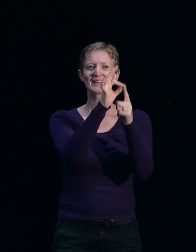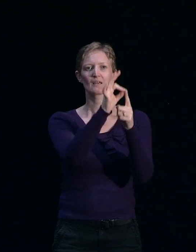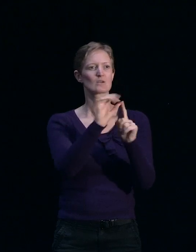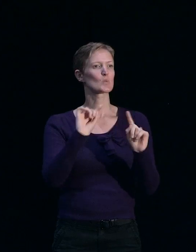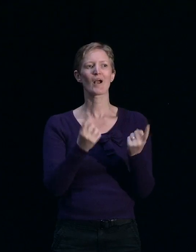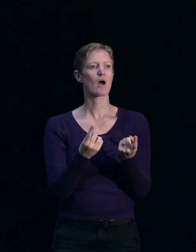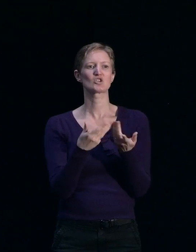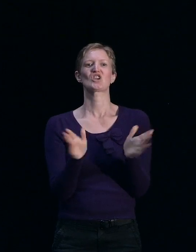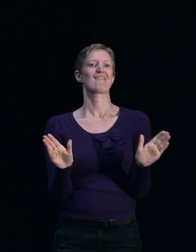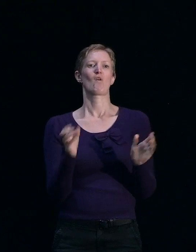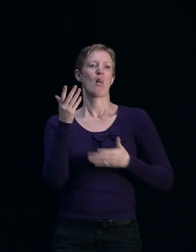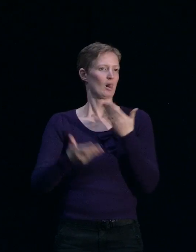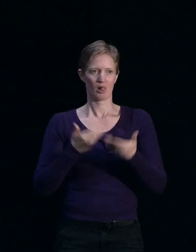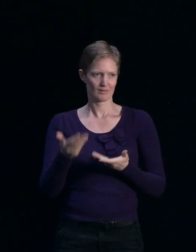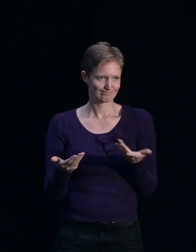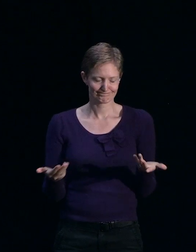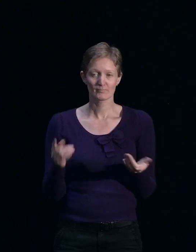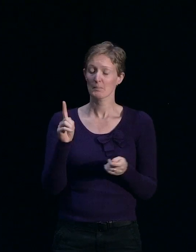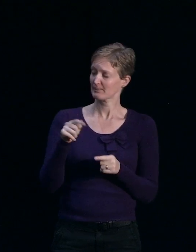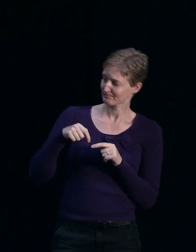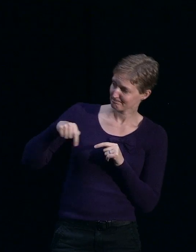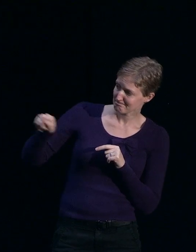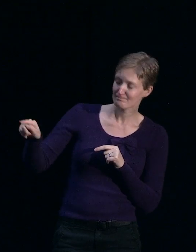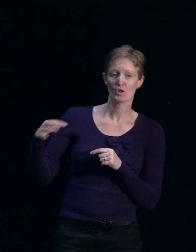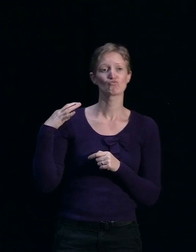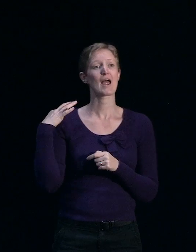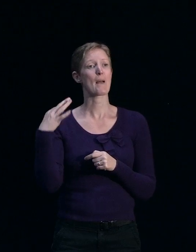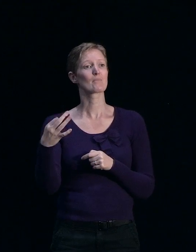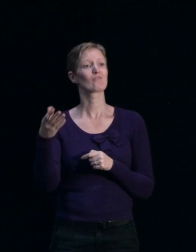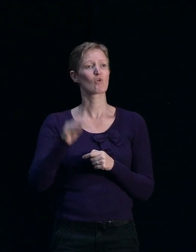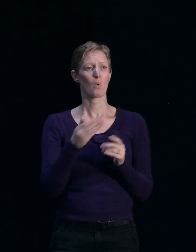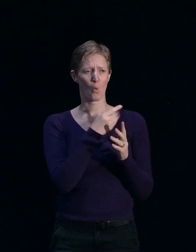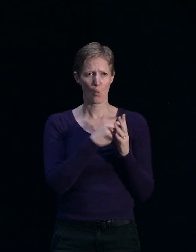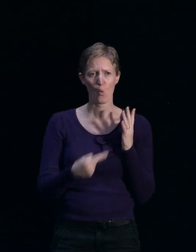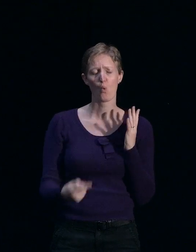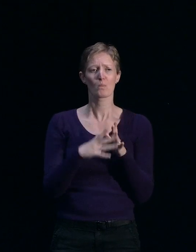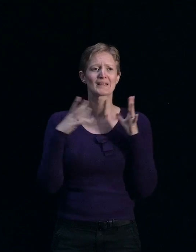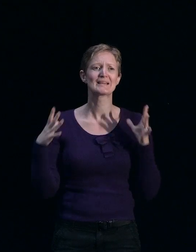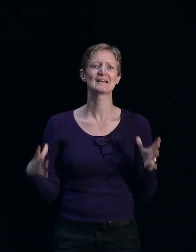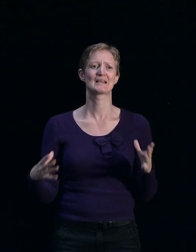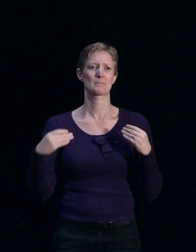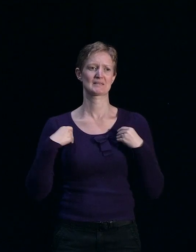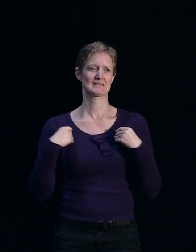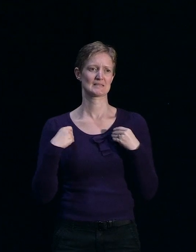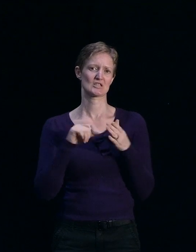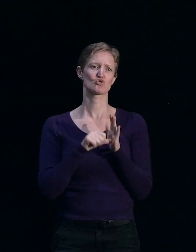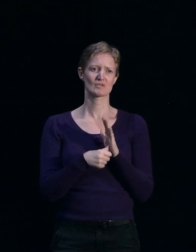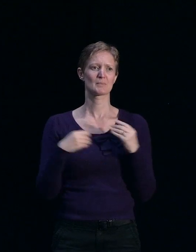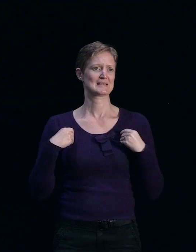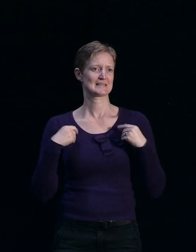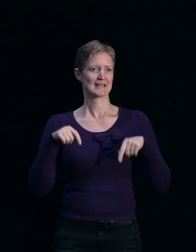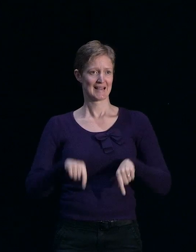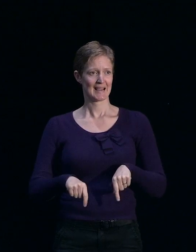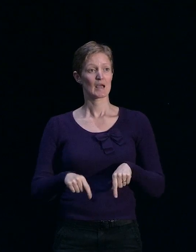today that we've got representatives from all the major insurers here and I would encourage you whilst we're going to have some